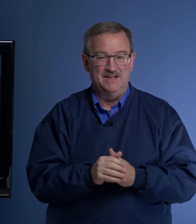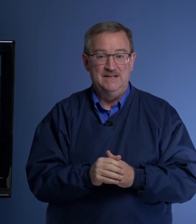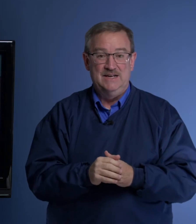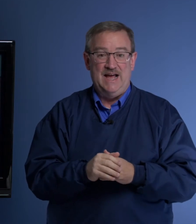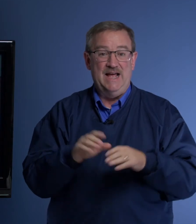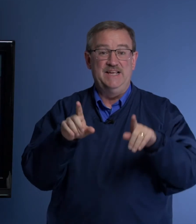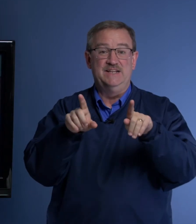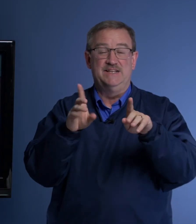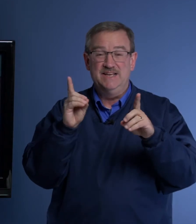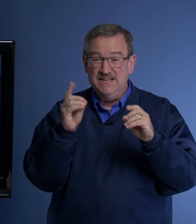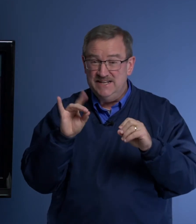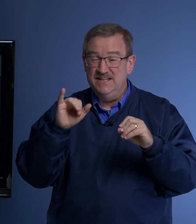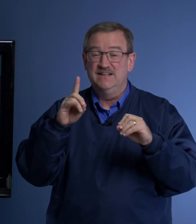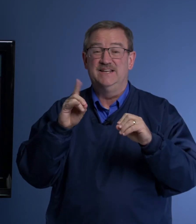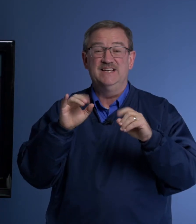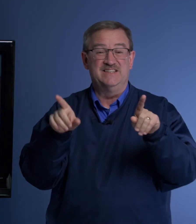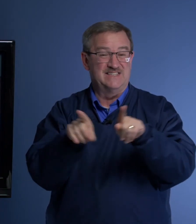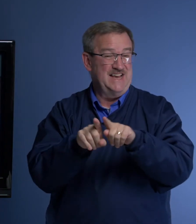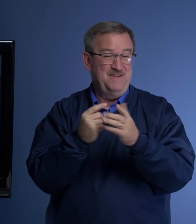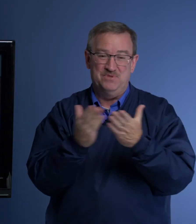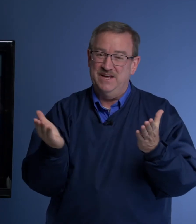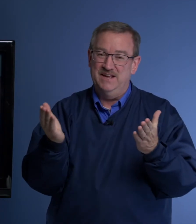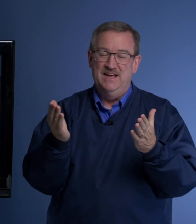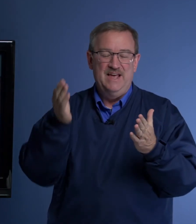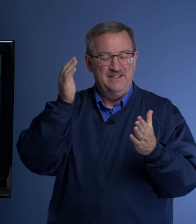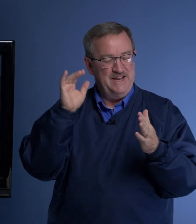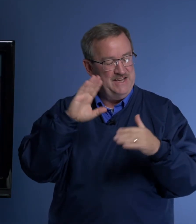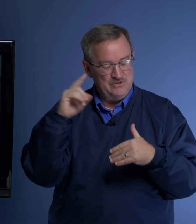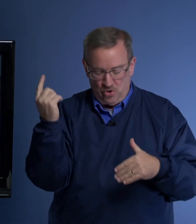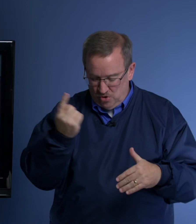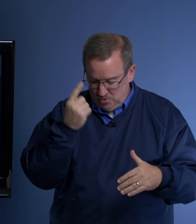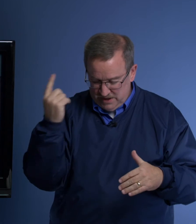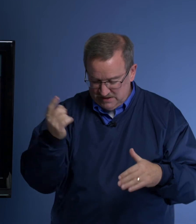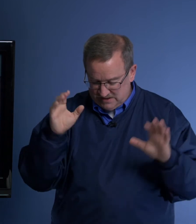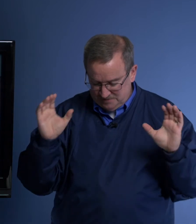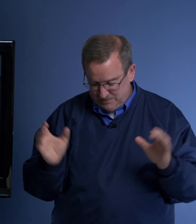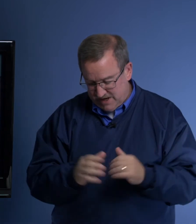And he did, did the same thing that he had always done.